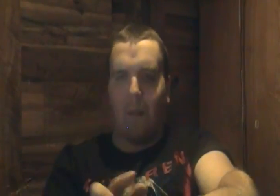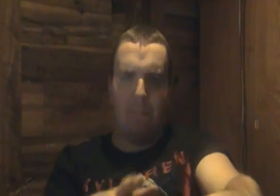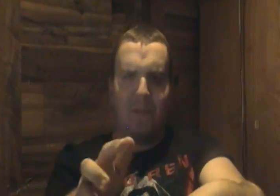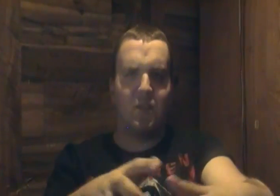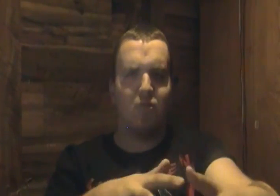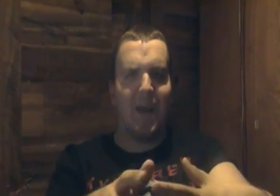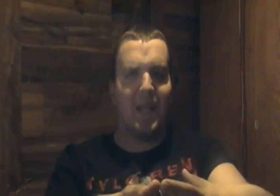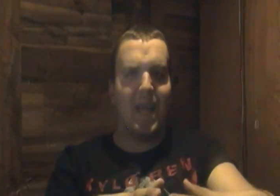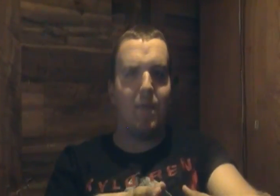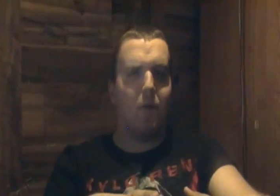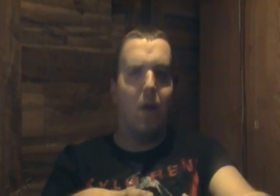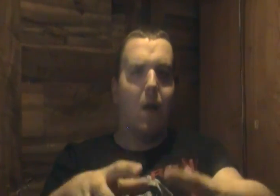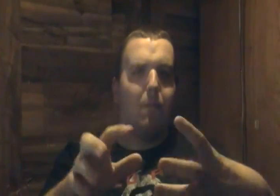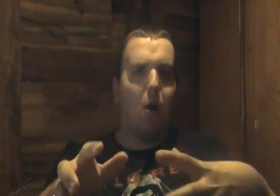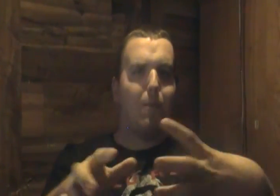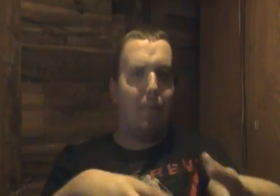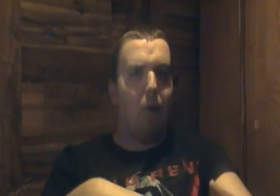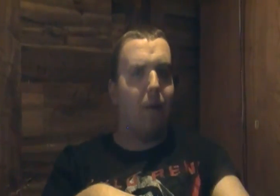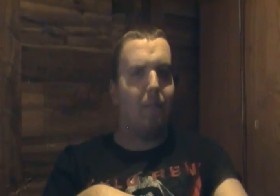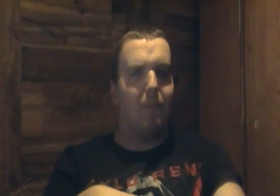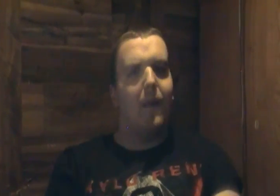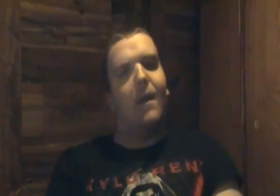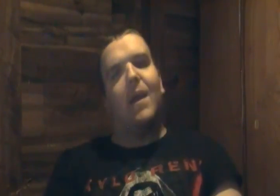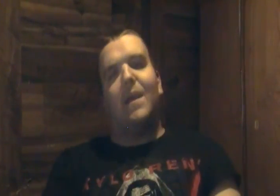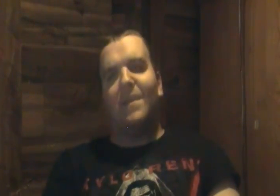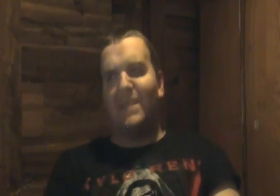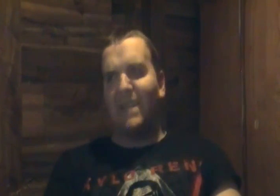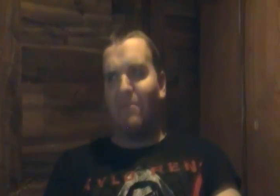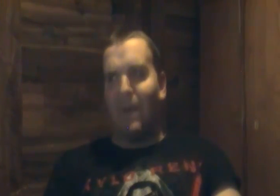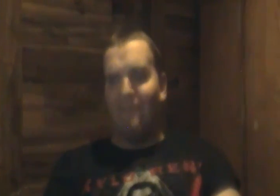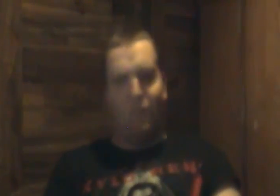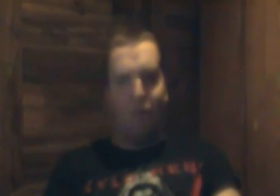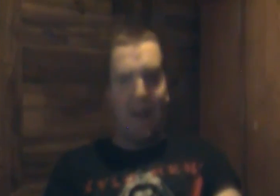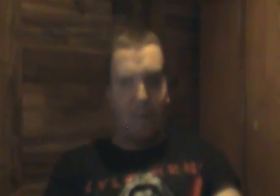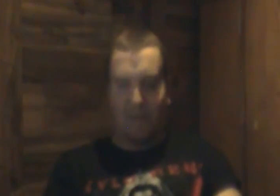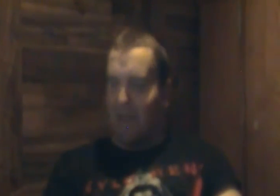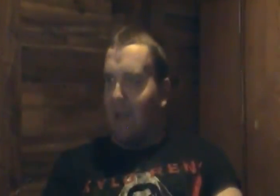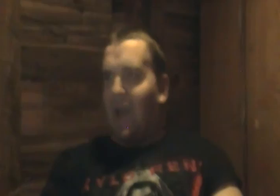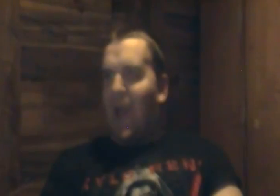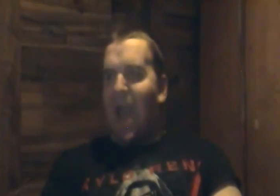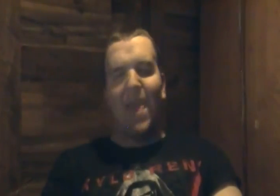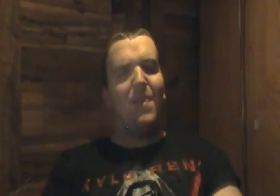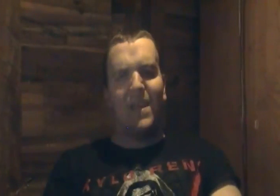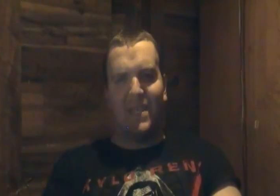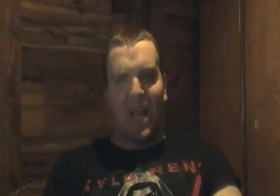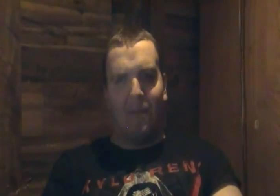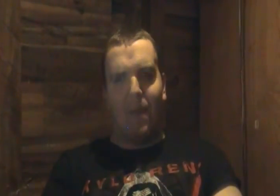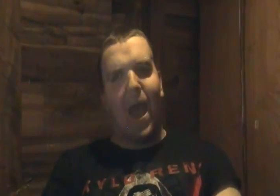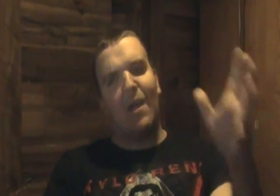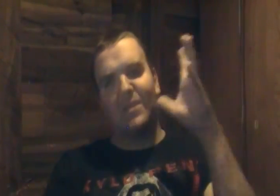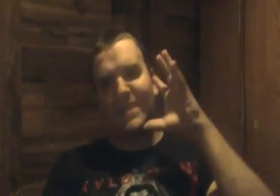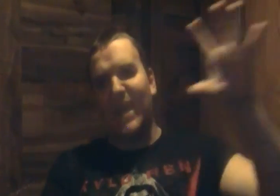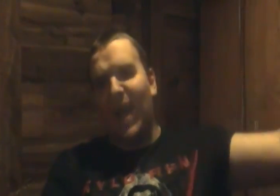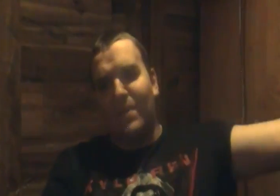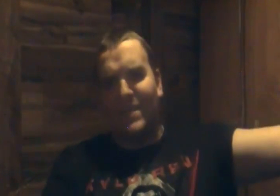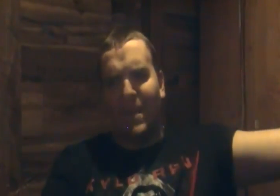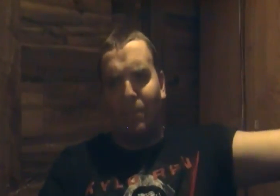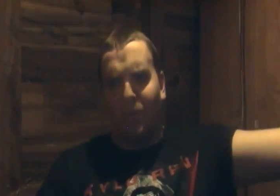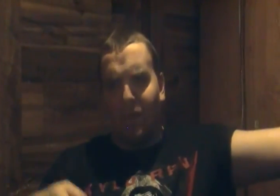put the shrine together part by part this takes them about four hours at this time outside the temple